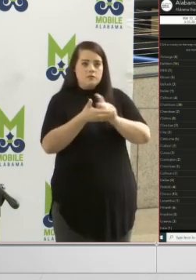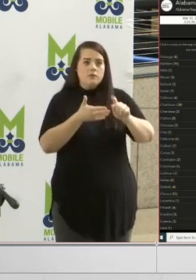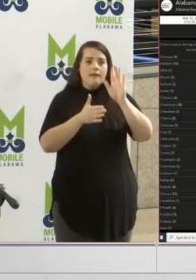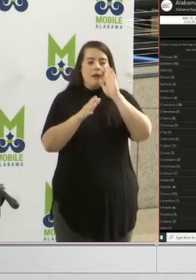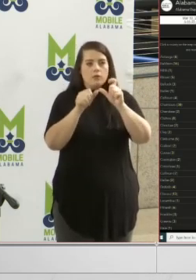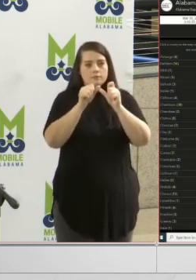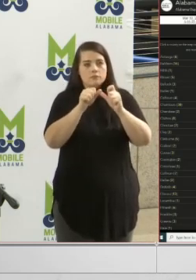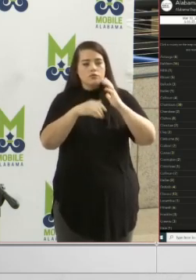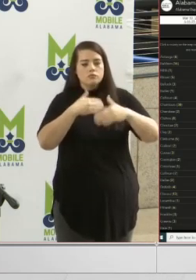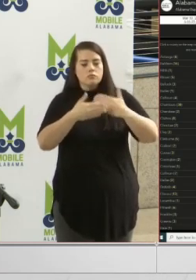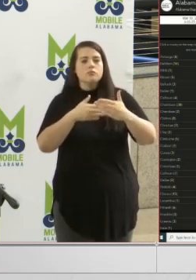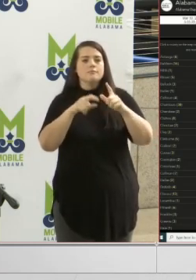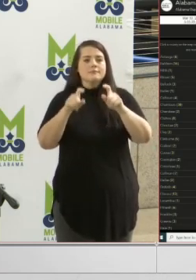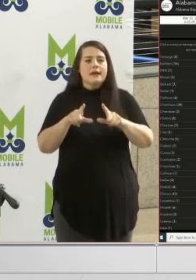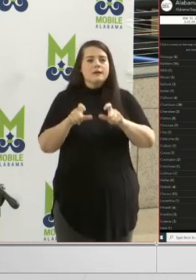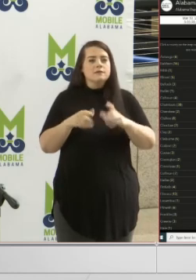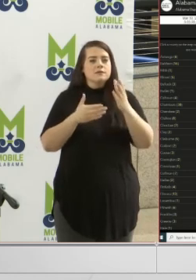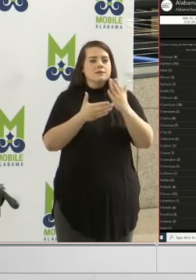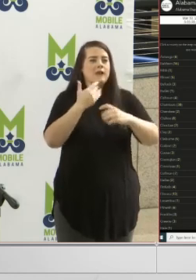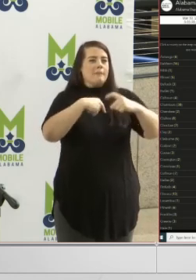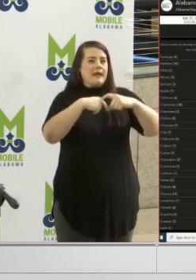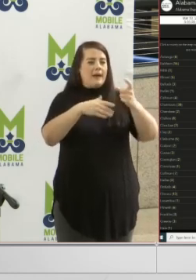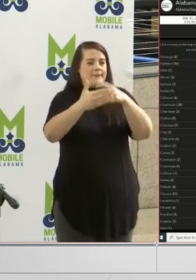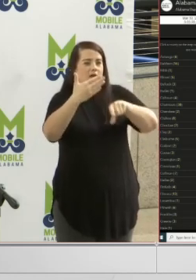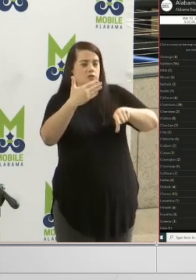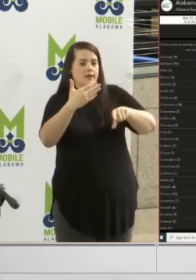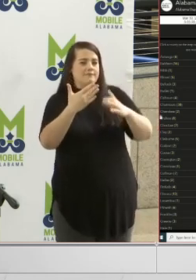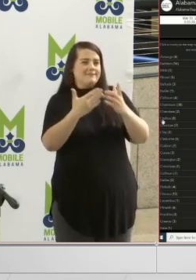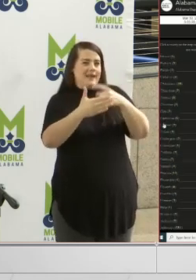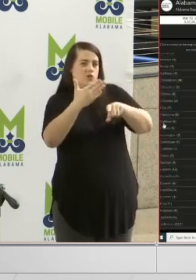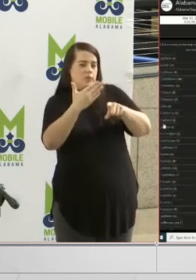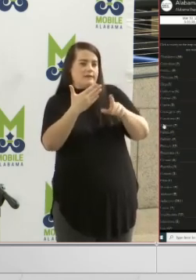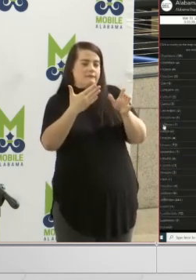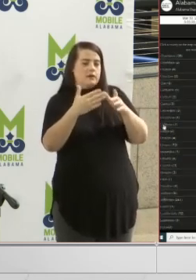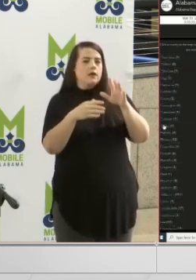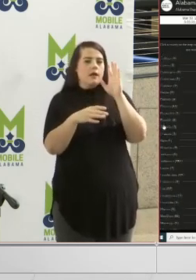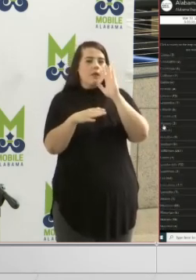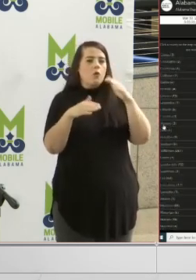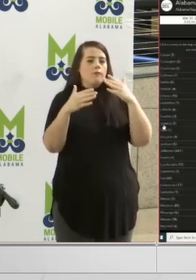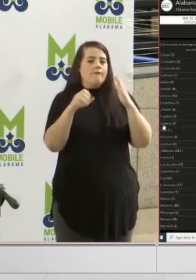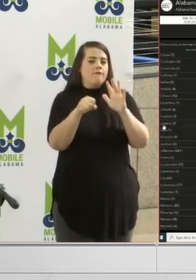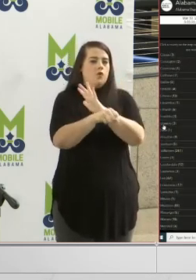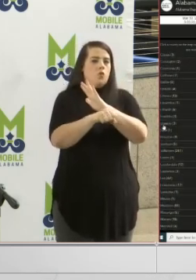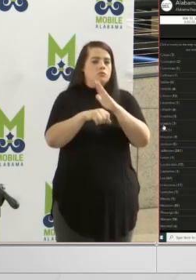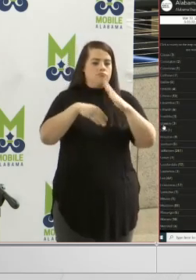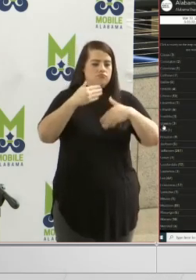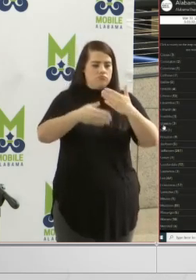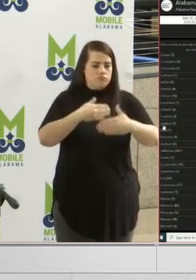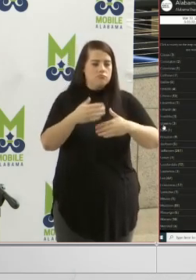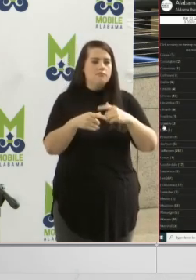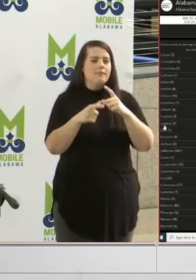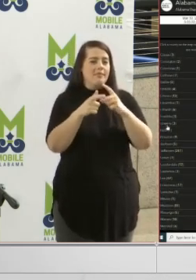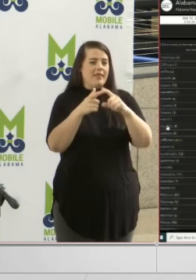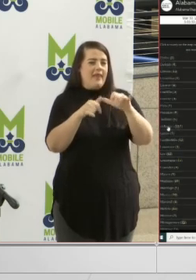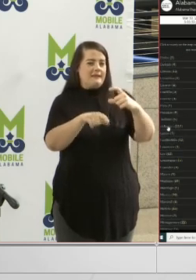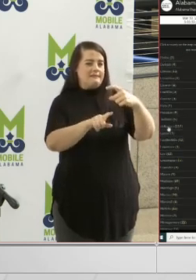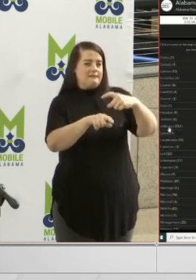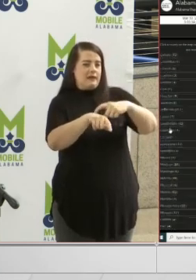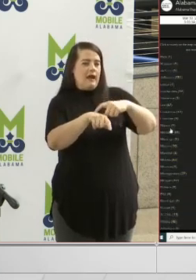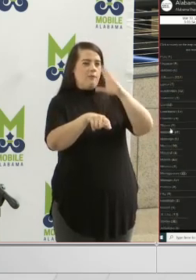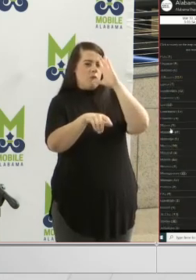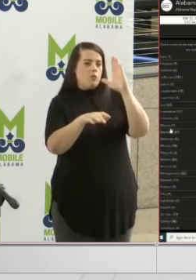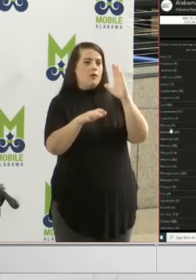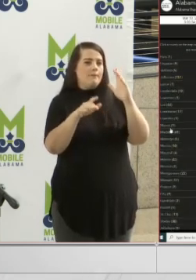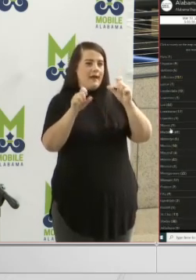By next week, sometime next week, we'll be in full production. And at that point, I would believe that we will be able to test